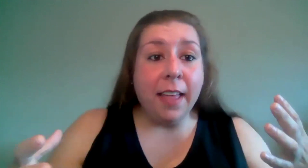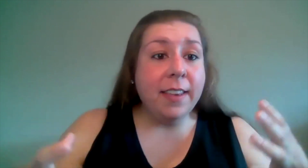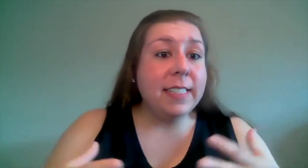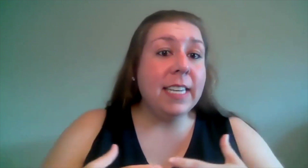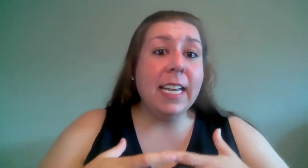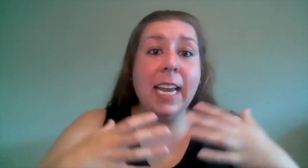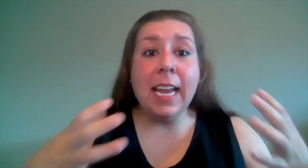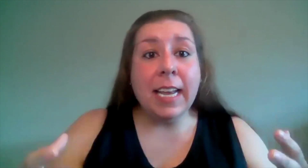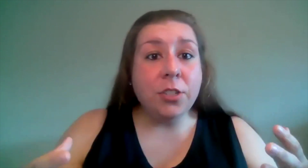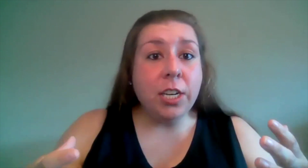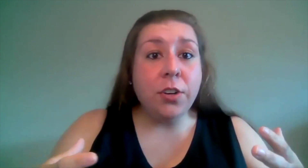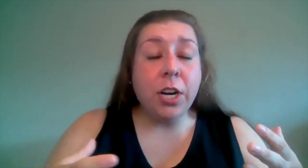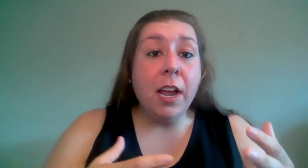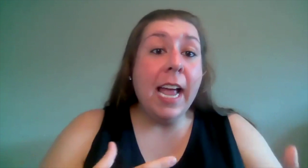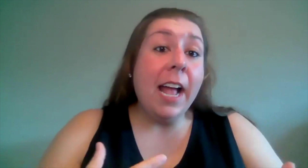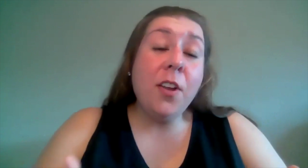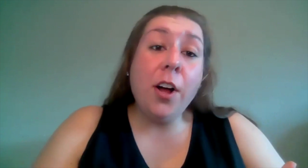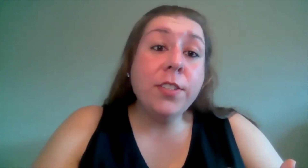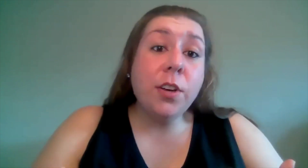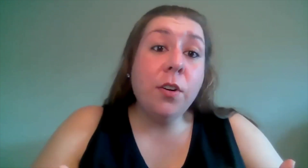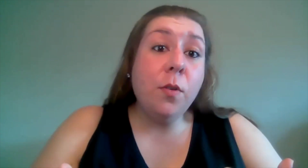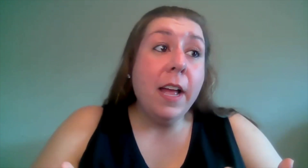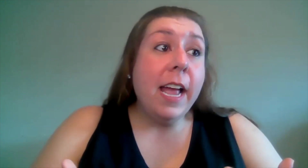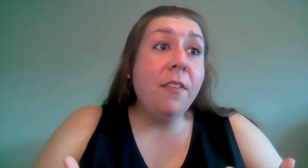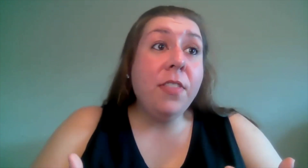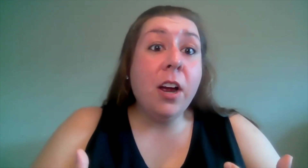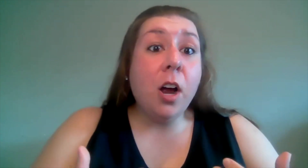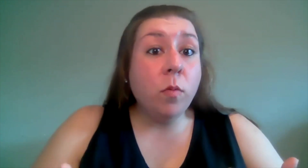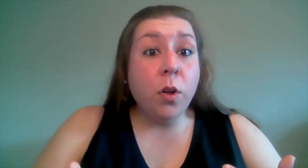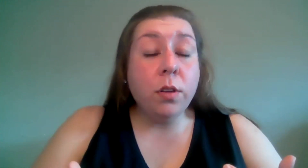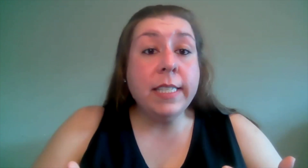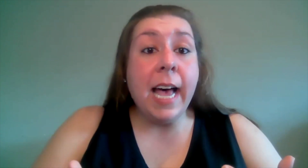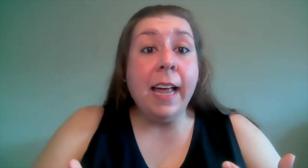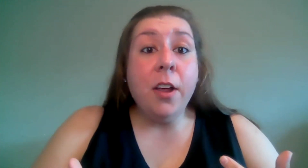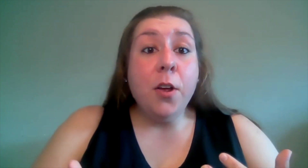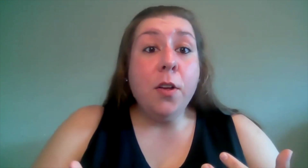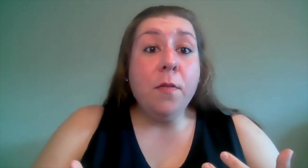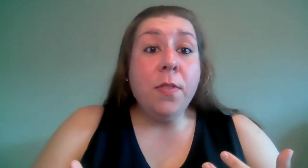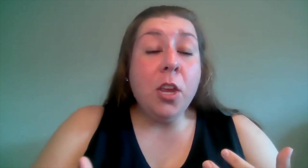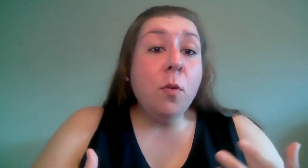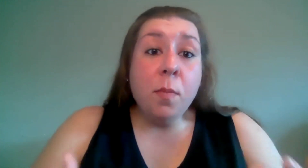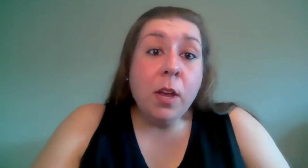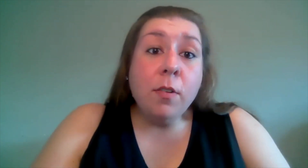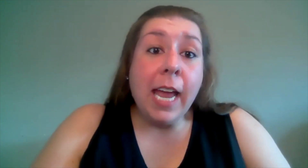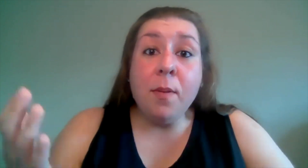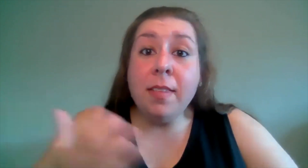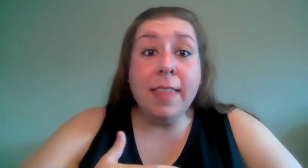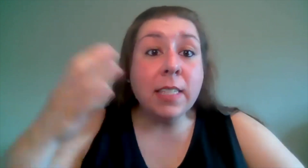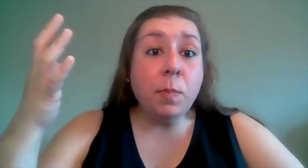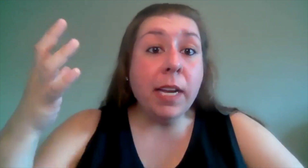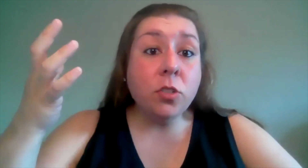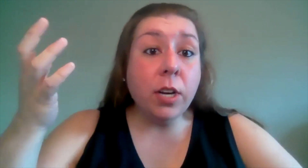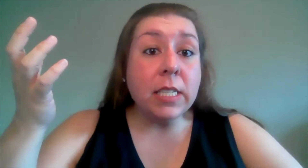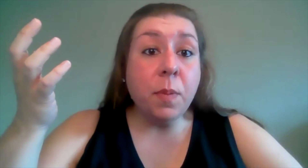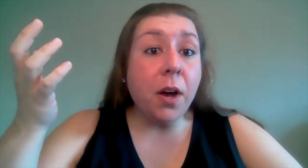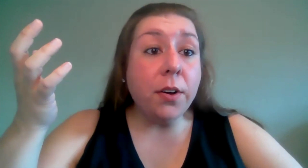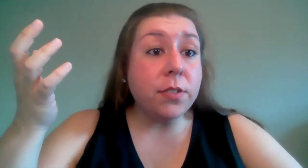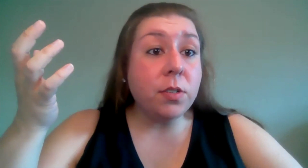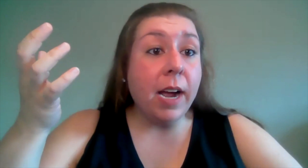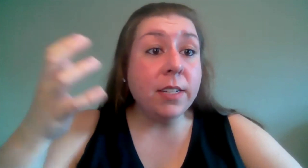ethnicity any gender and then also if there are roles that that you would be okay with things being transposed right